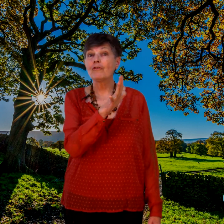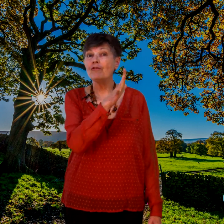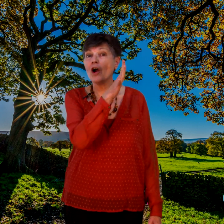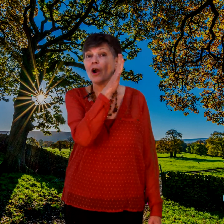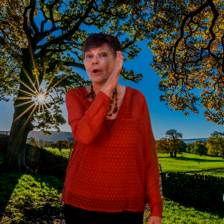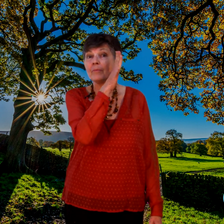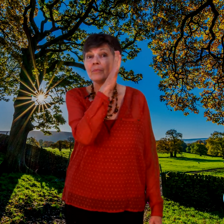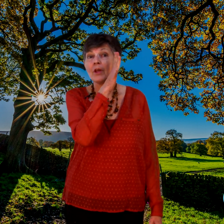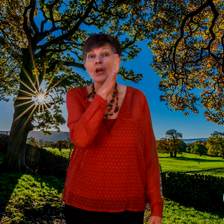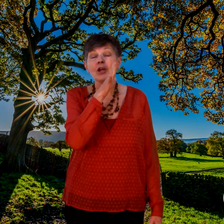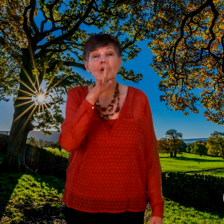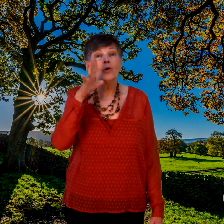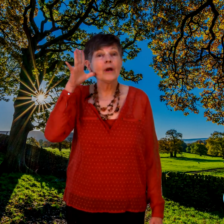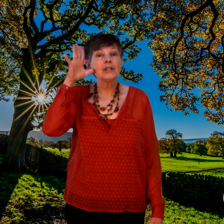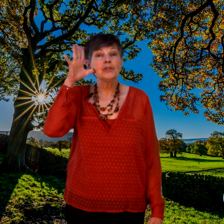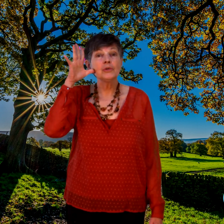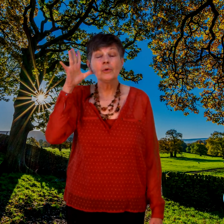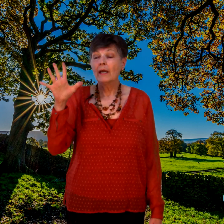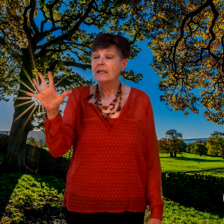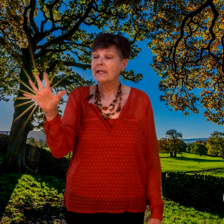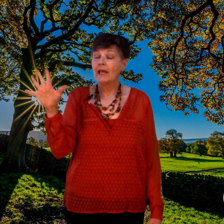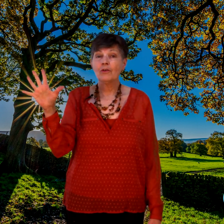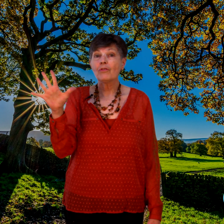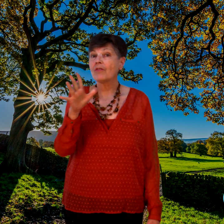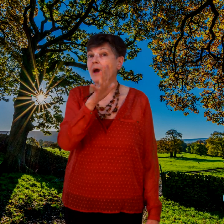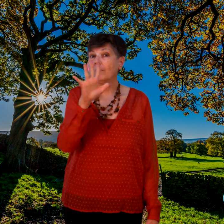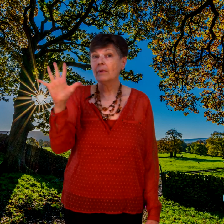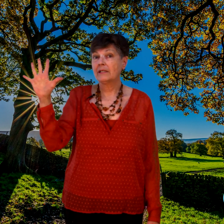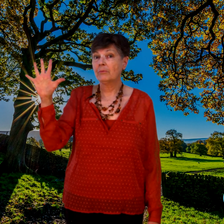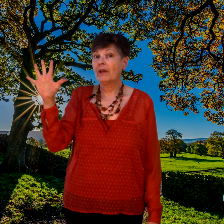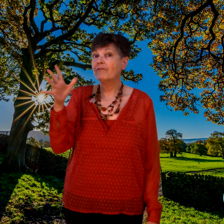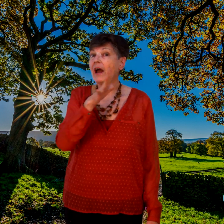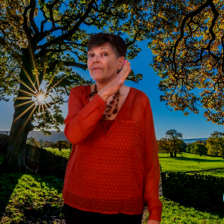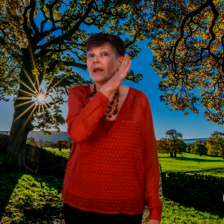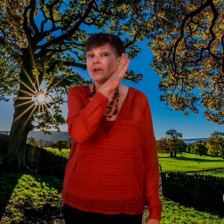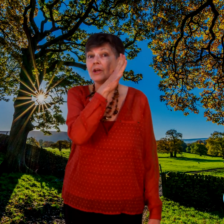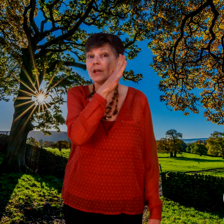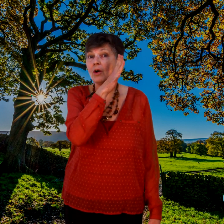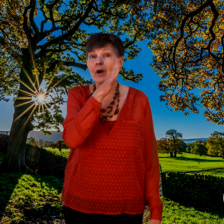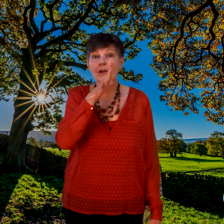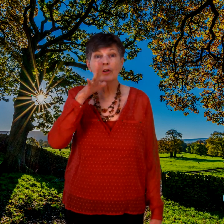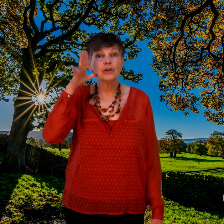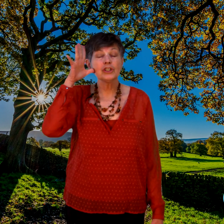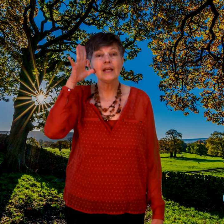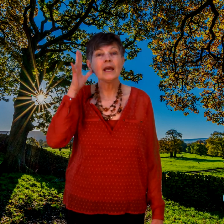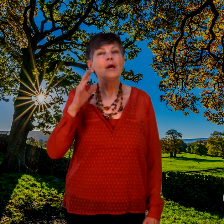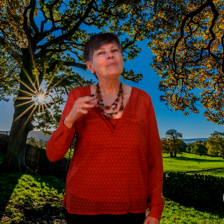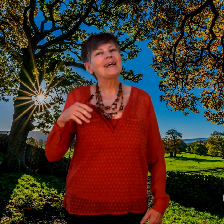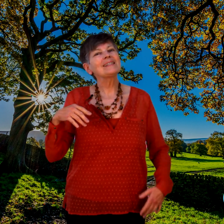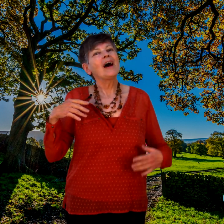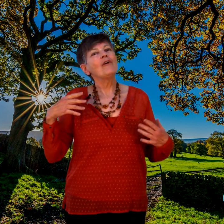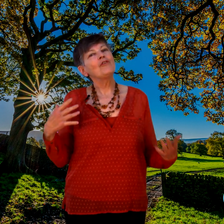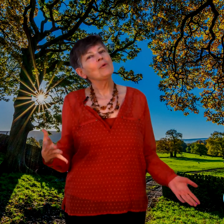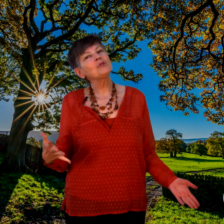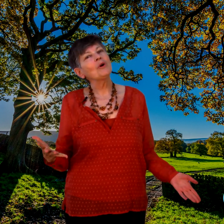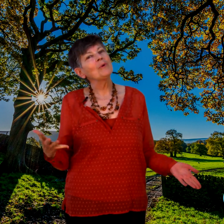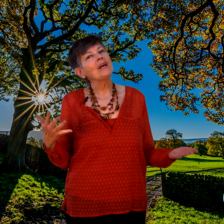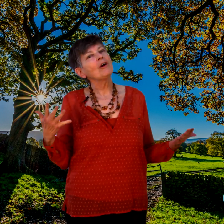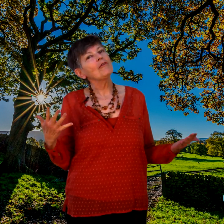farm, you're going to take your thumb, like it's a big five hand, and you're going to go under your chin because a farm is where we get our